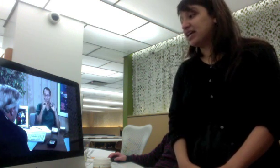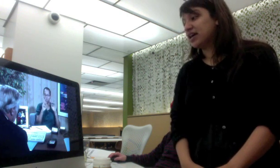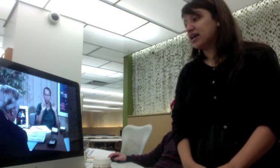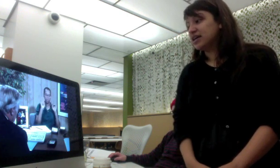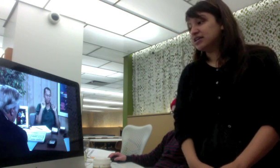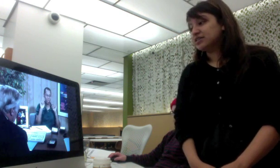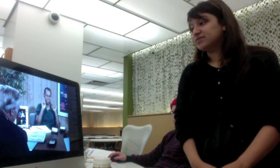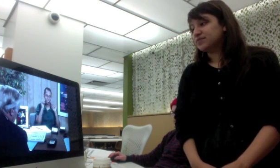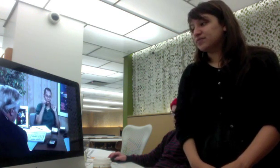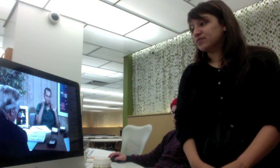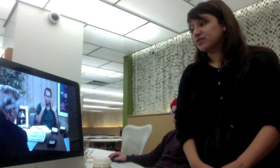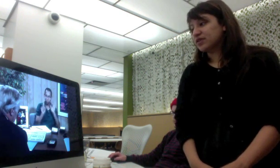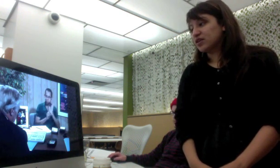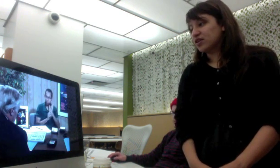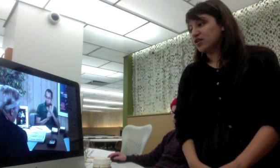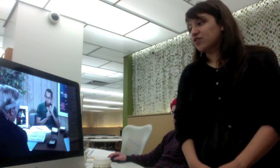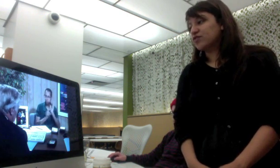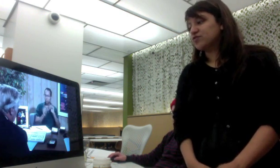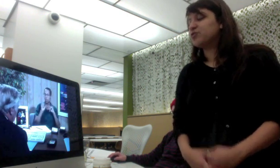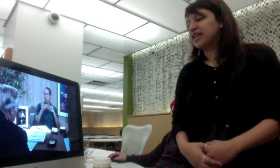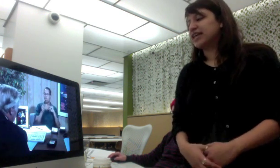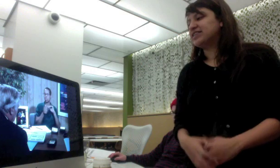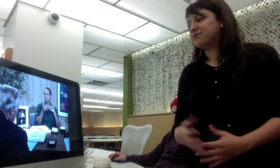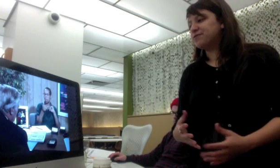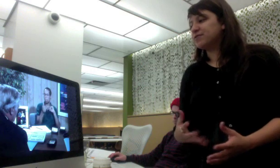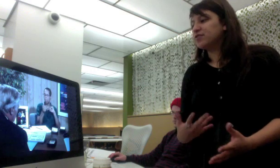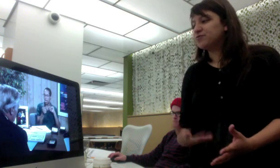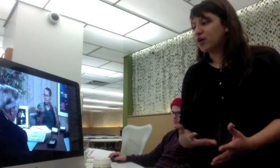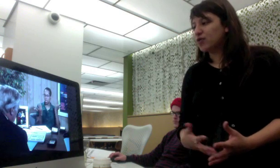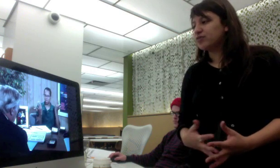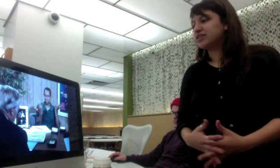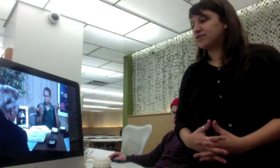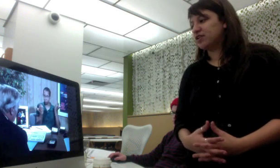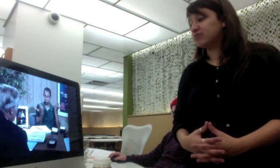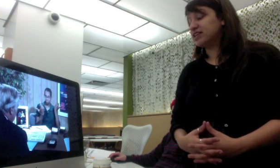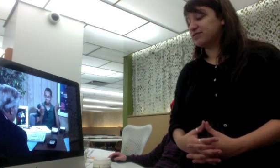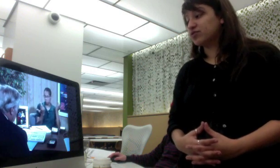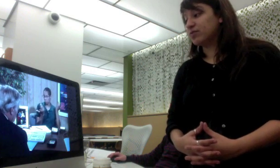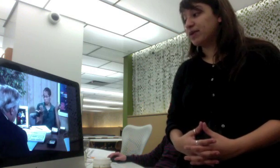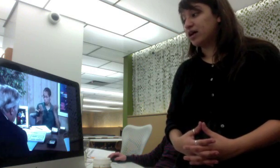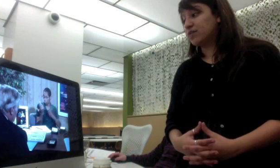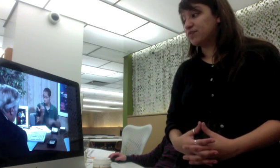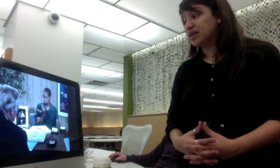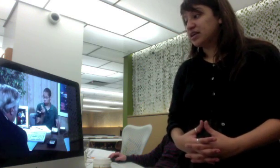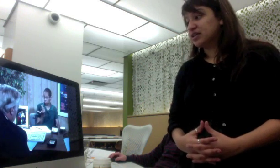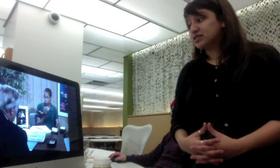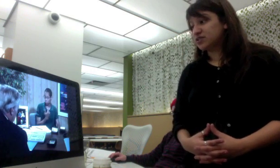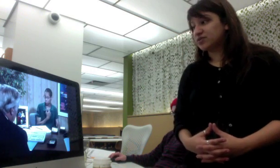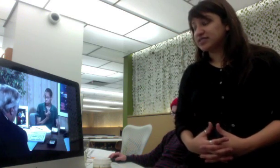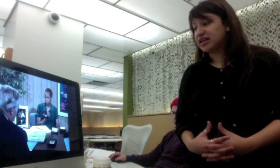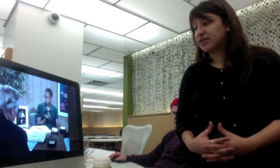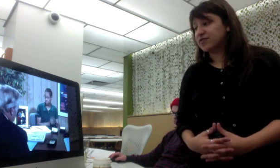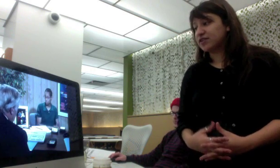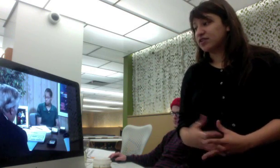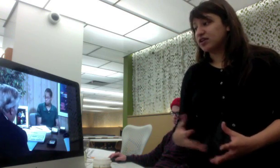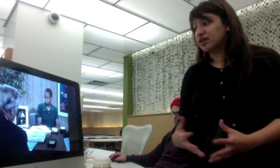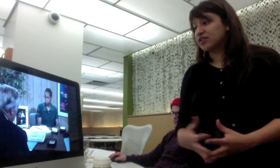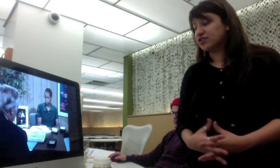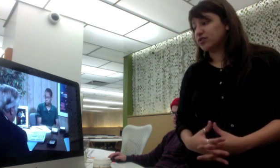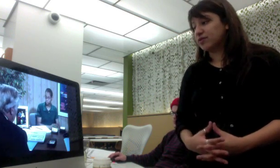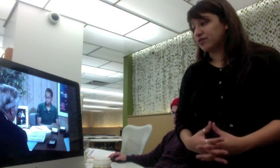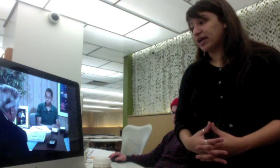lighting for like a deaf phone, deaf alarm, deaf doorbell, so instead of